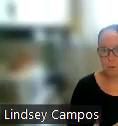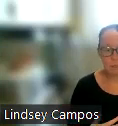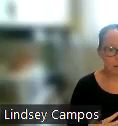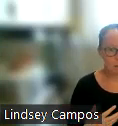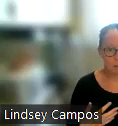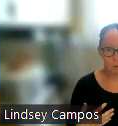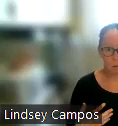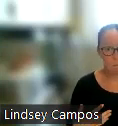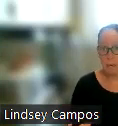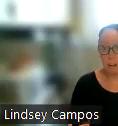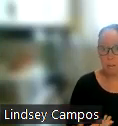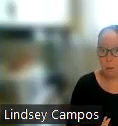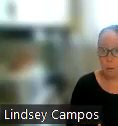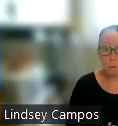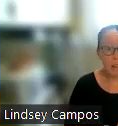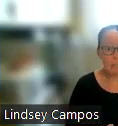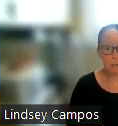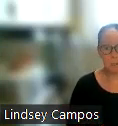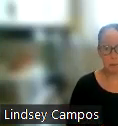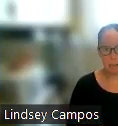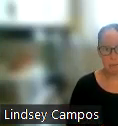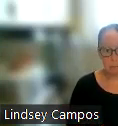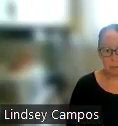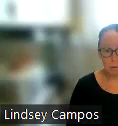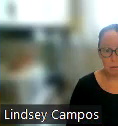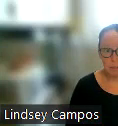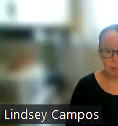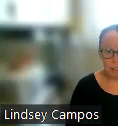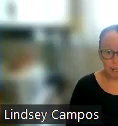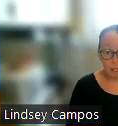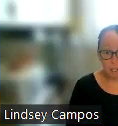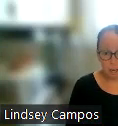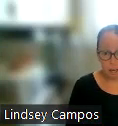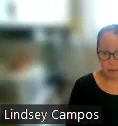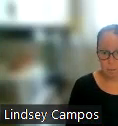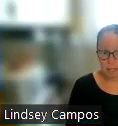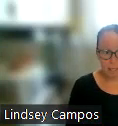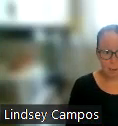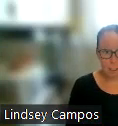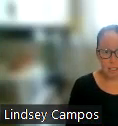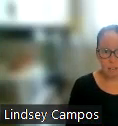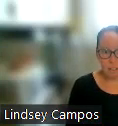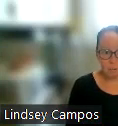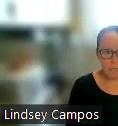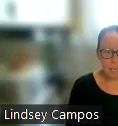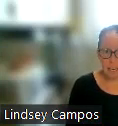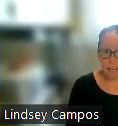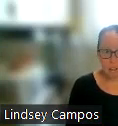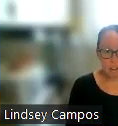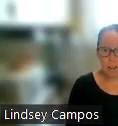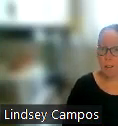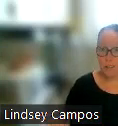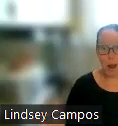videos to meet on zoom, whatever works best for people. Um, especially if you give me